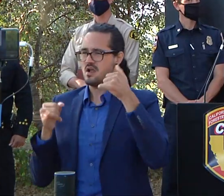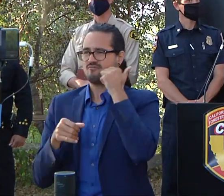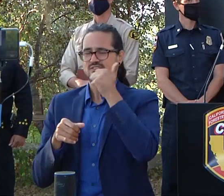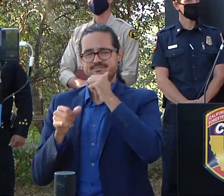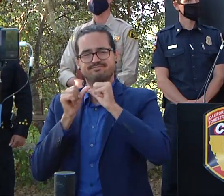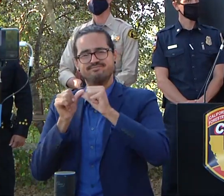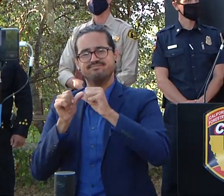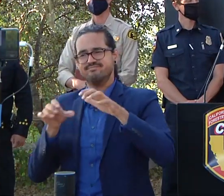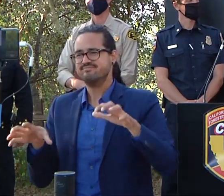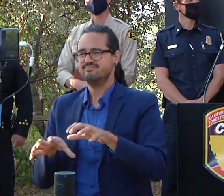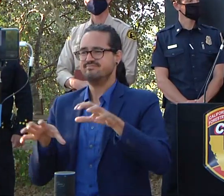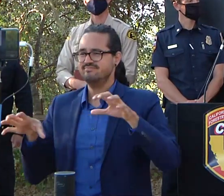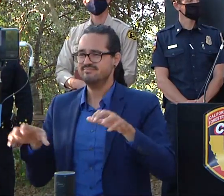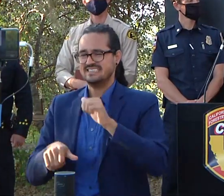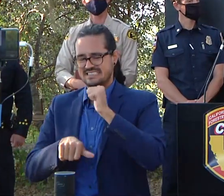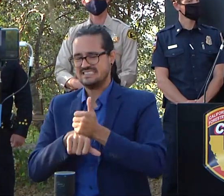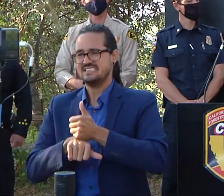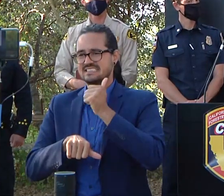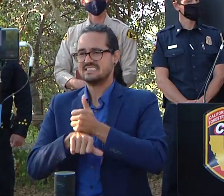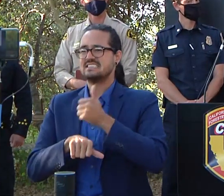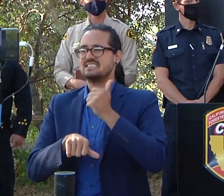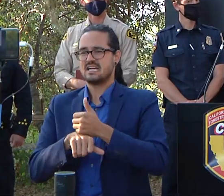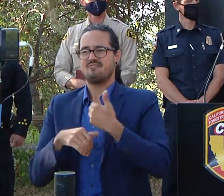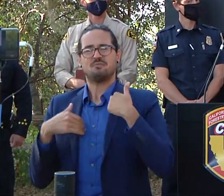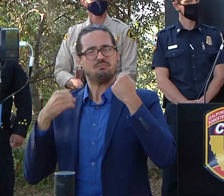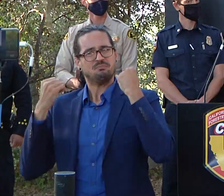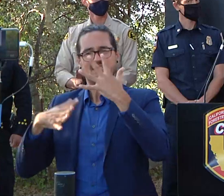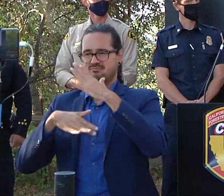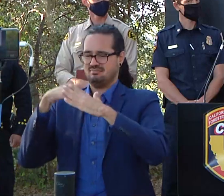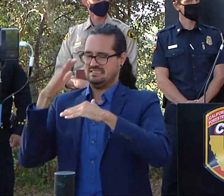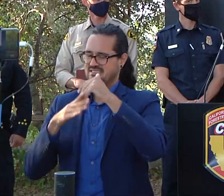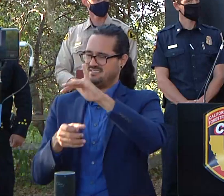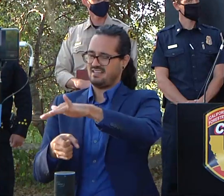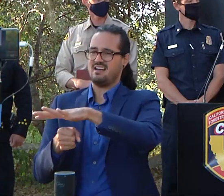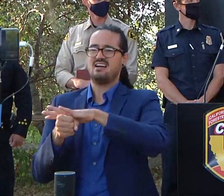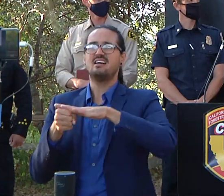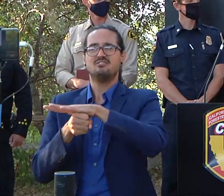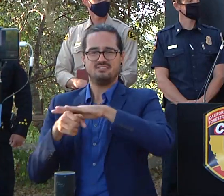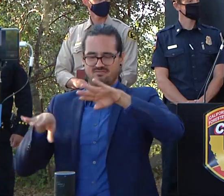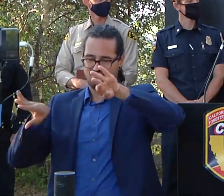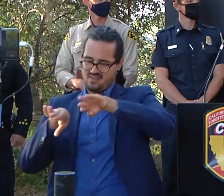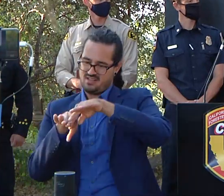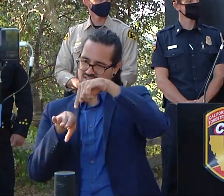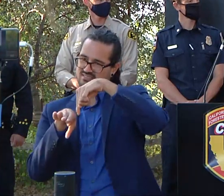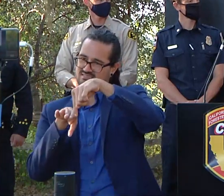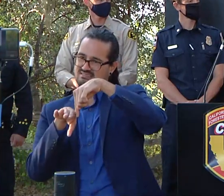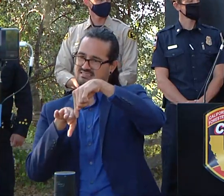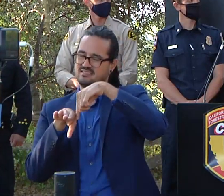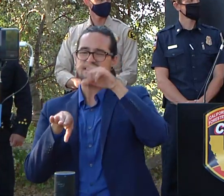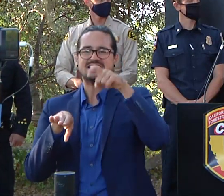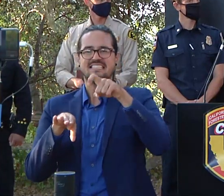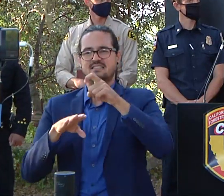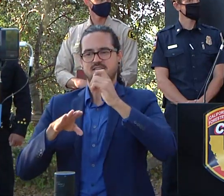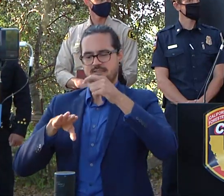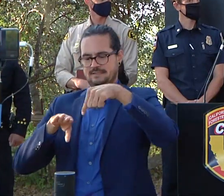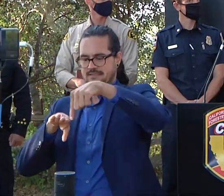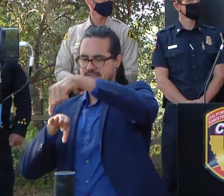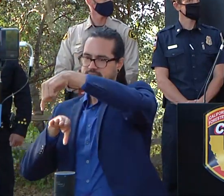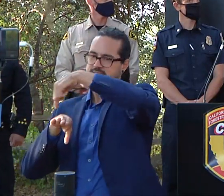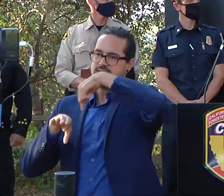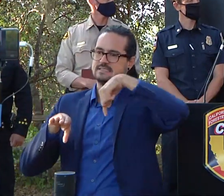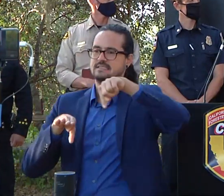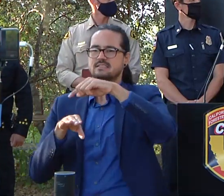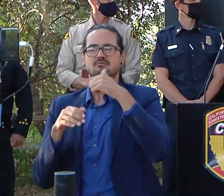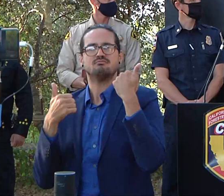tucked in and among a lot of the drainages deep within that that we have to go and cut around so it's a very tedious labor intensive process